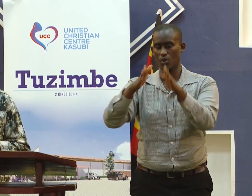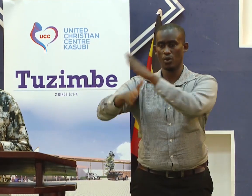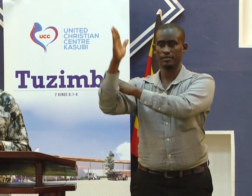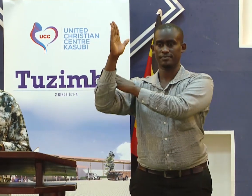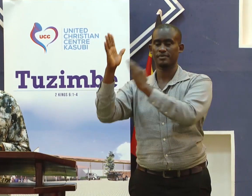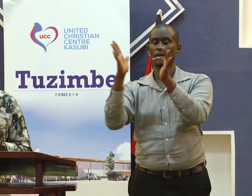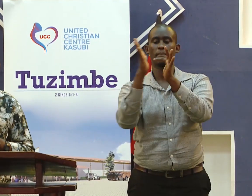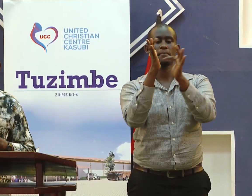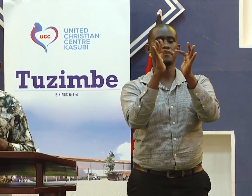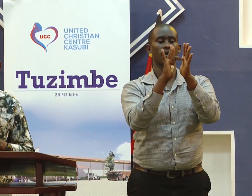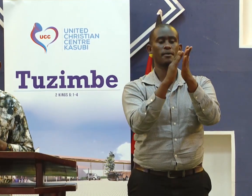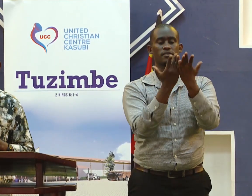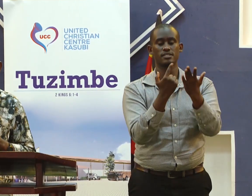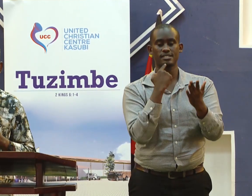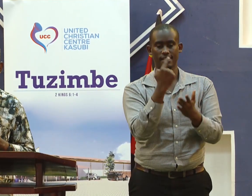That's why the Bible says.